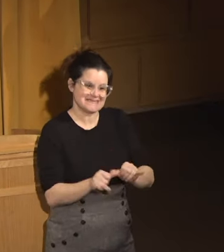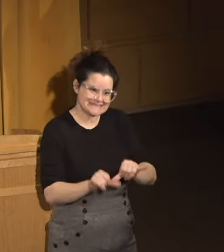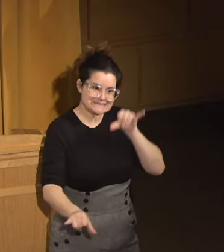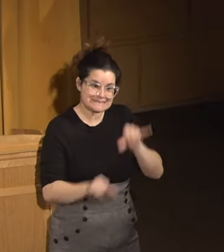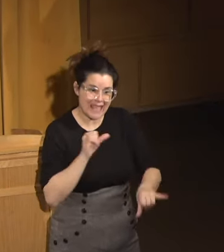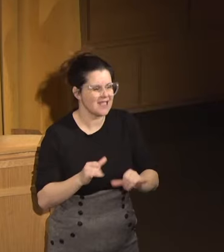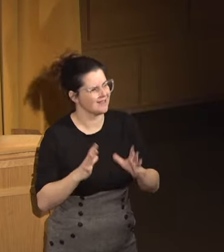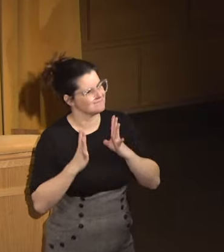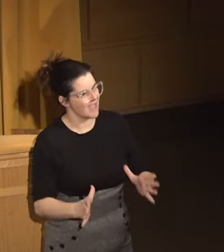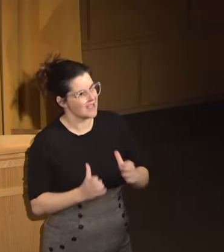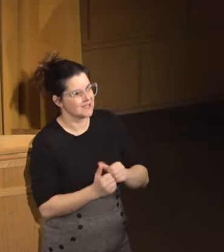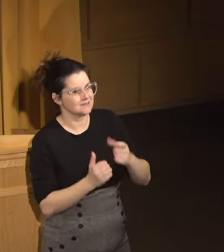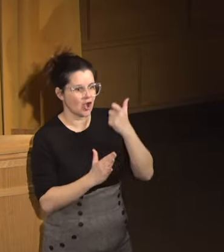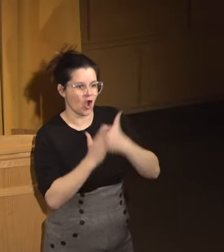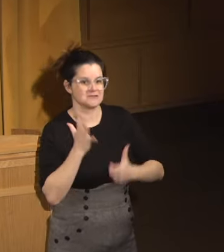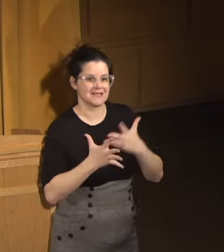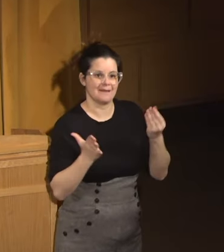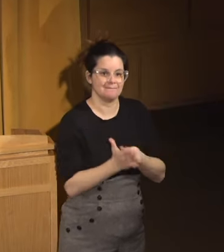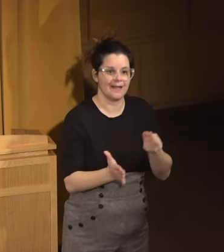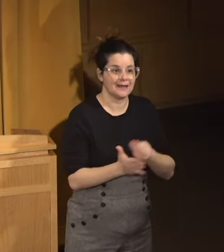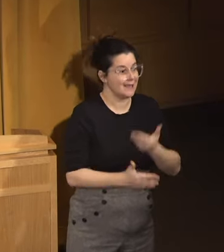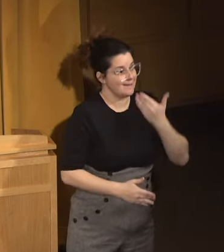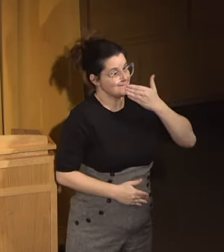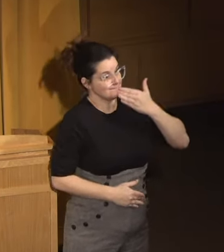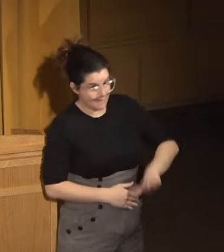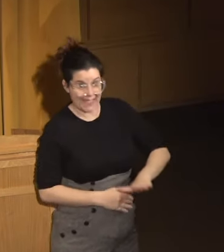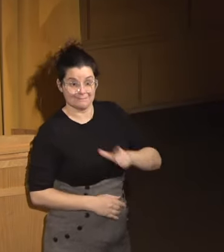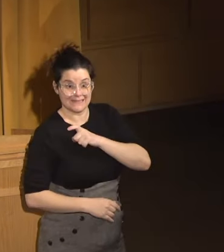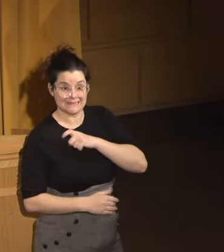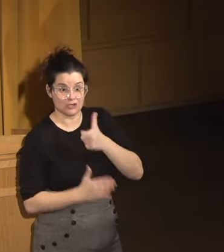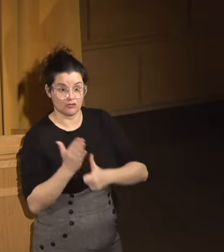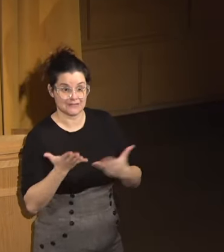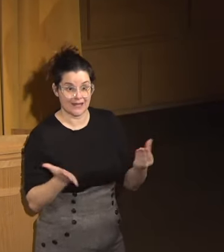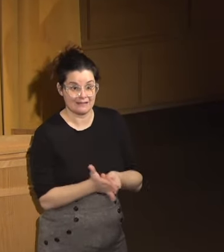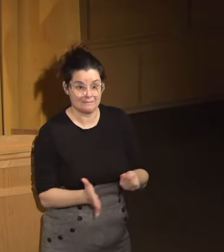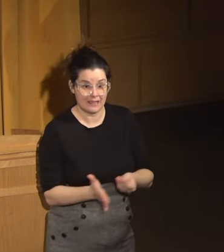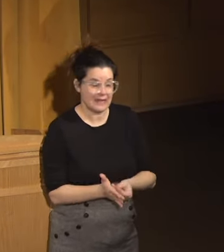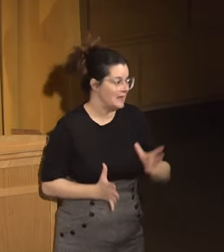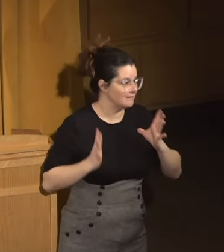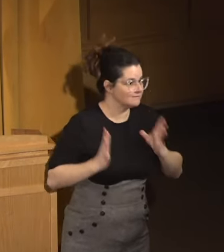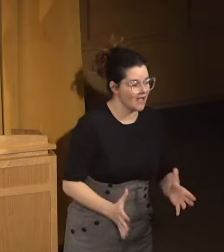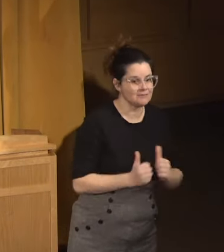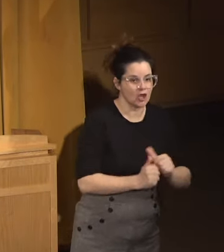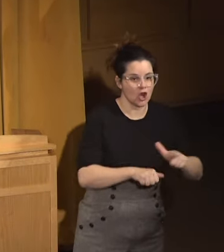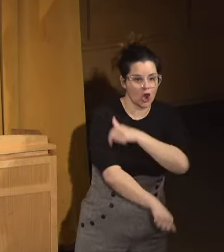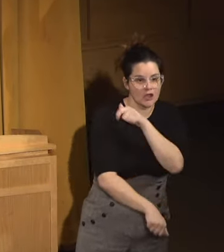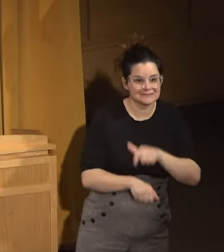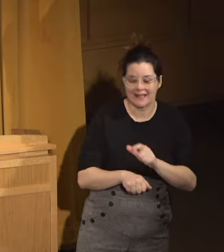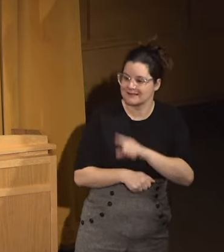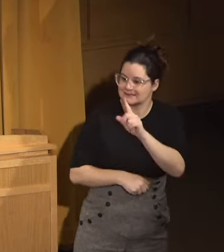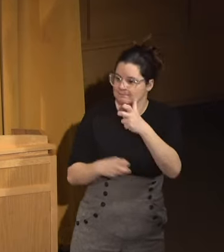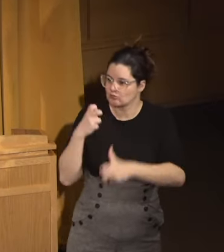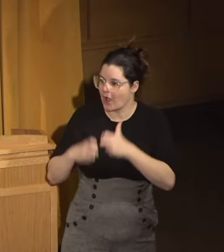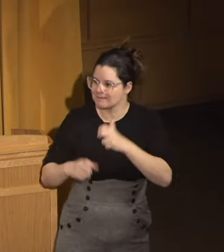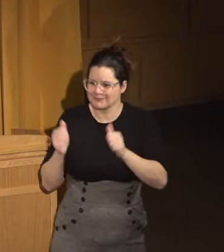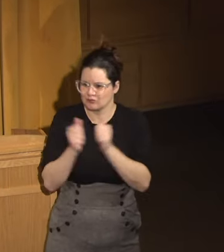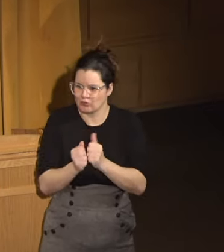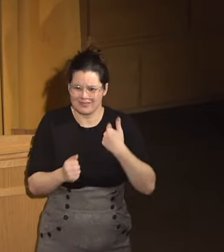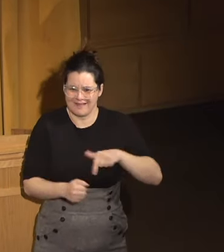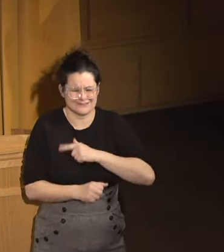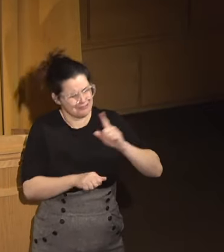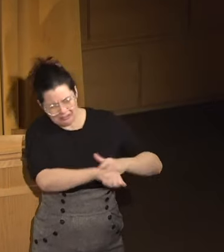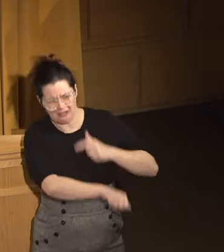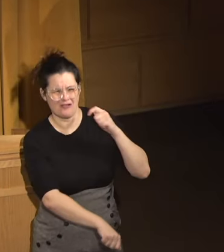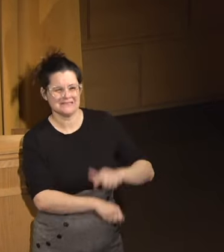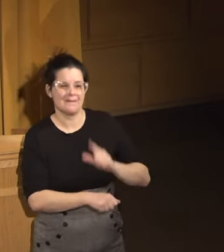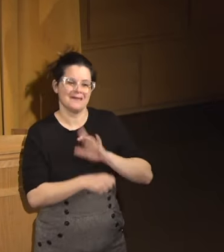It's fine that they cost a lot of money, right? Bad policing costs a lot of money. It's fine that they take a long time. These problems have been with us for a long